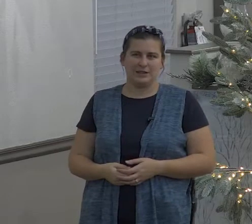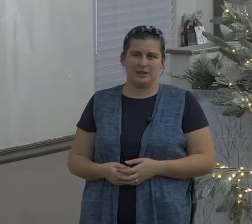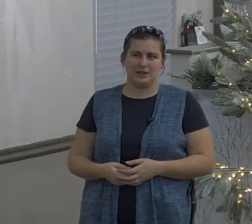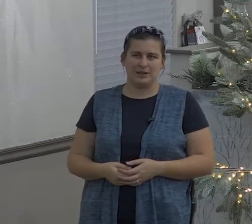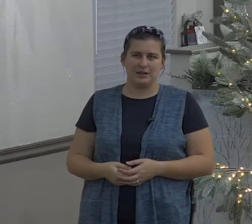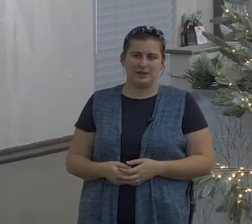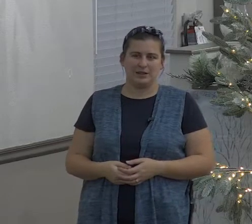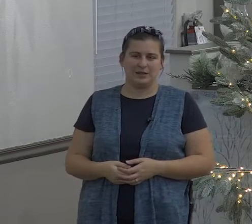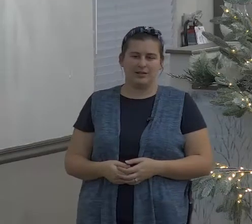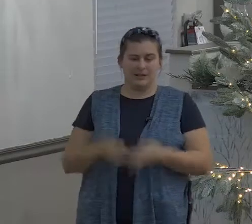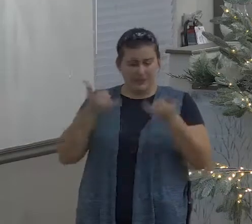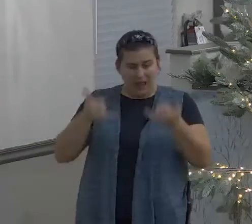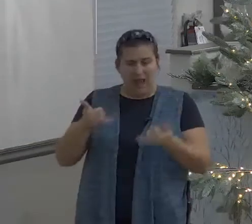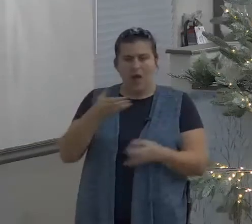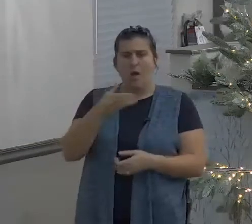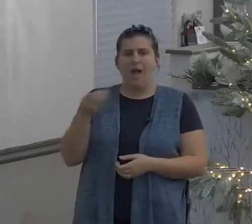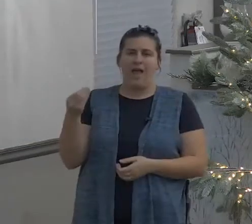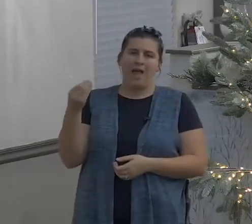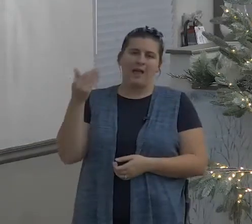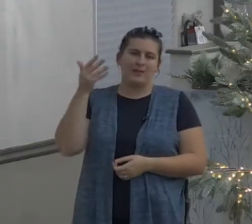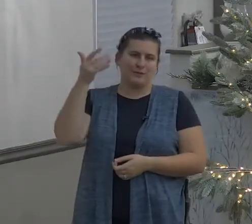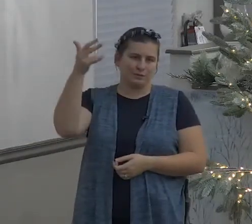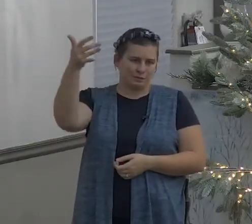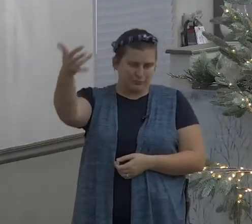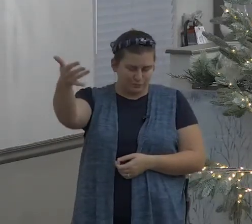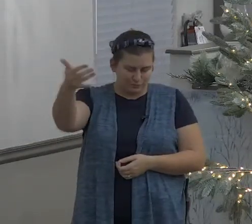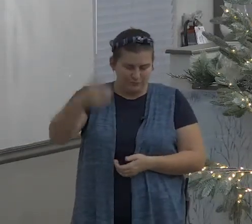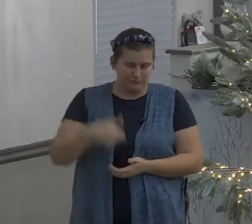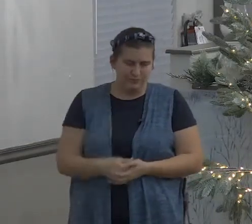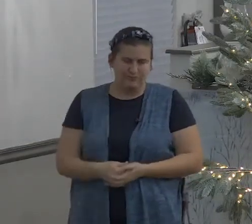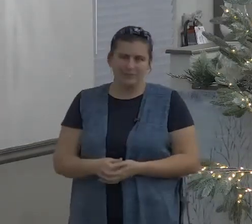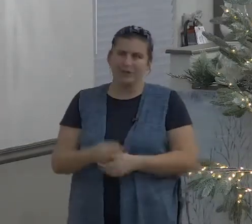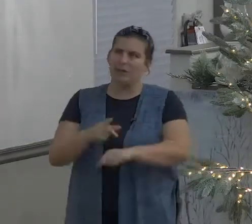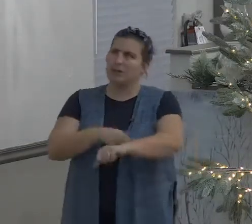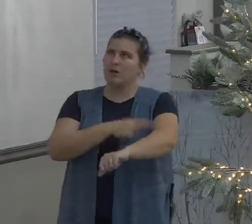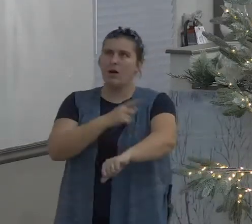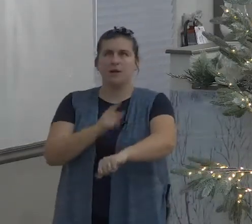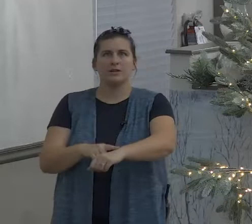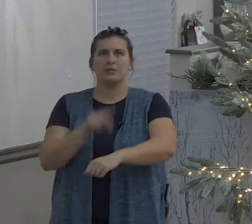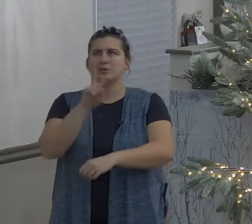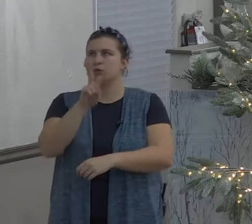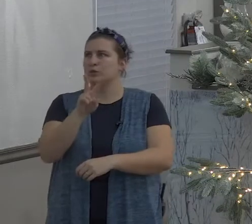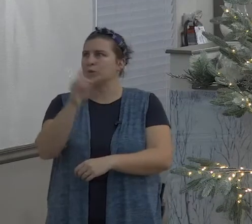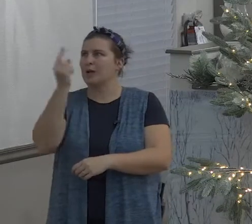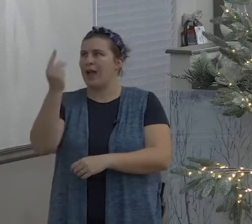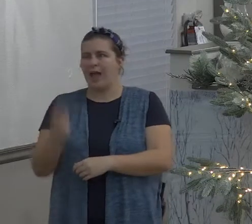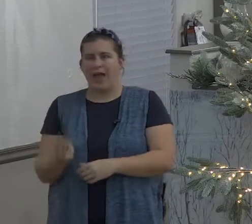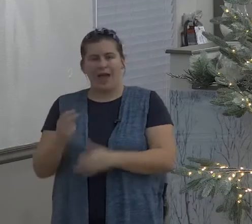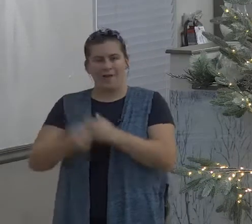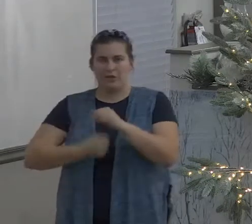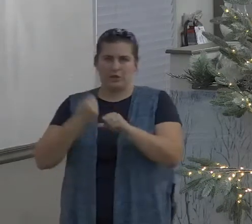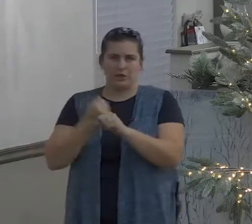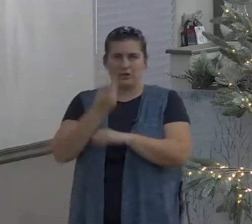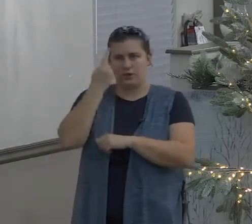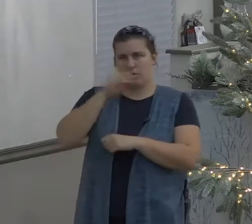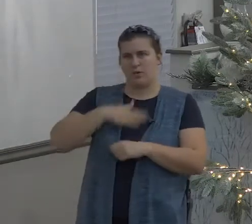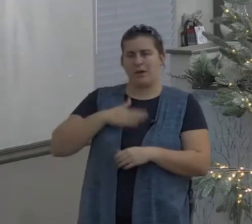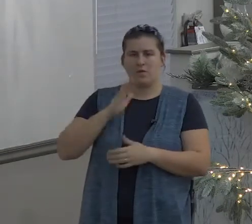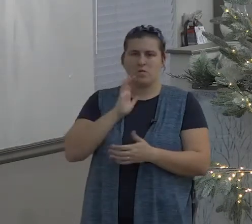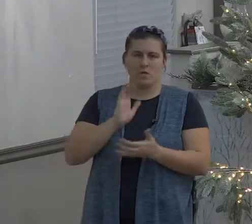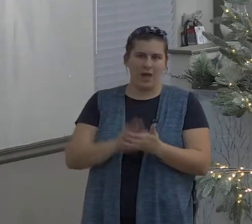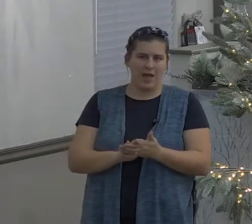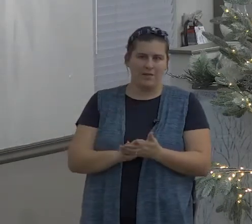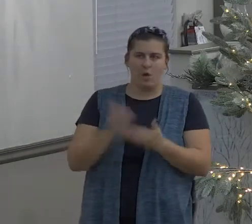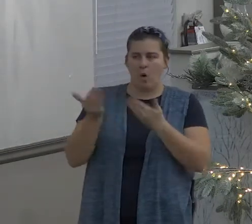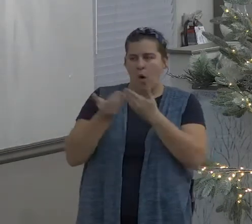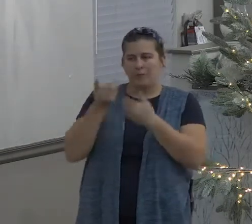well we do we do and God knows what what is needed down the